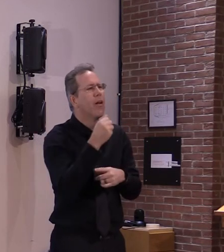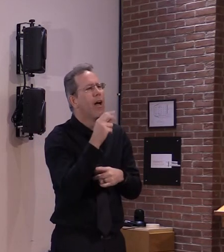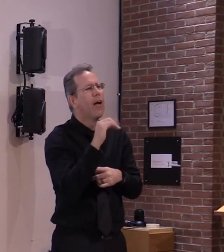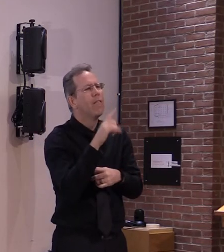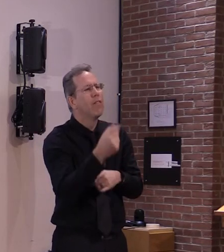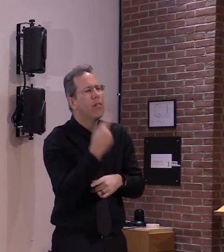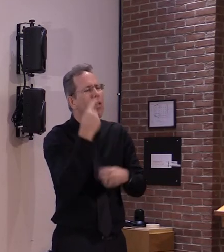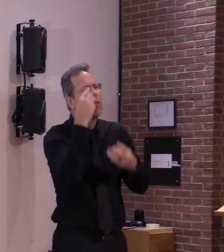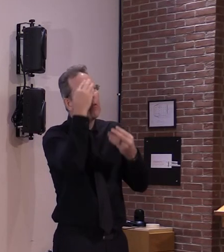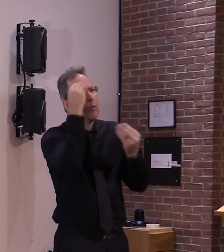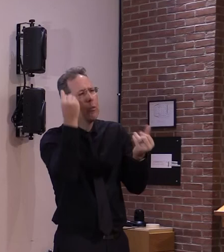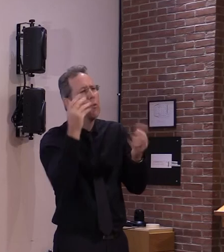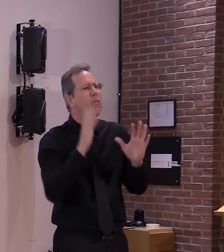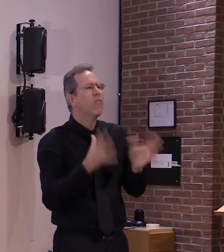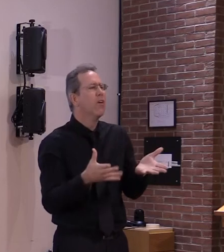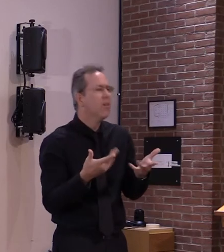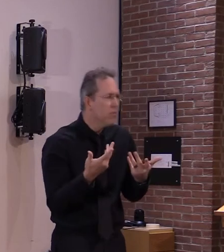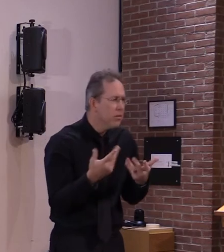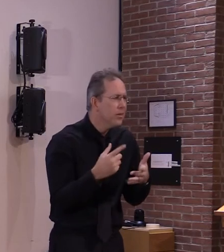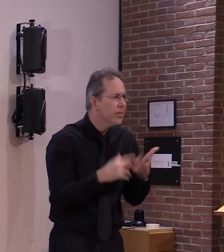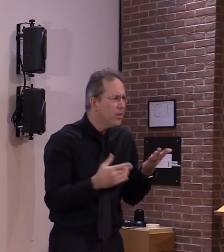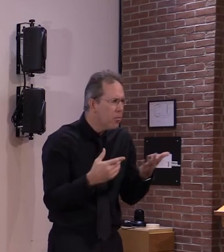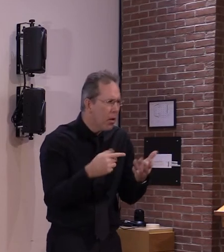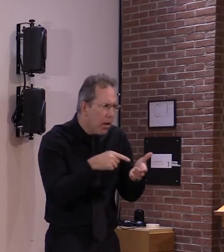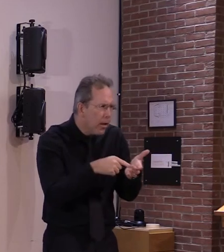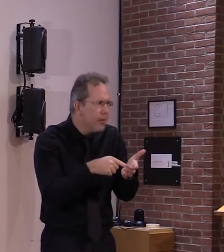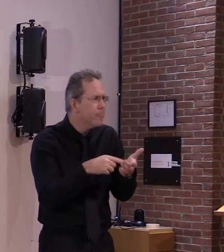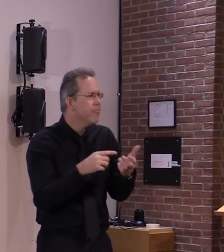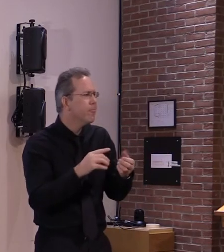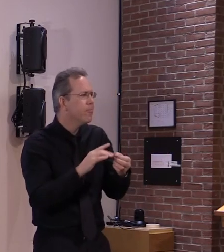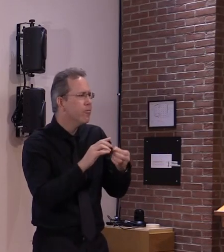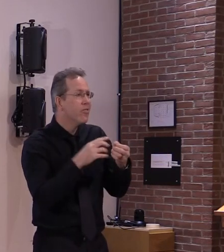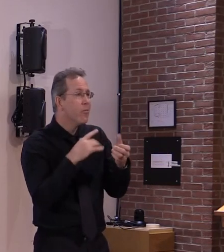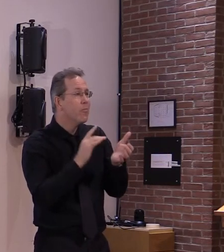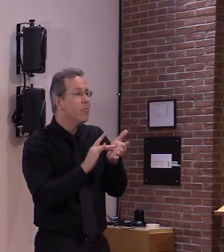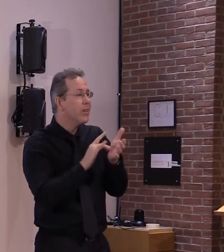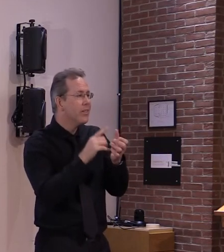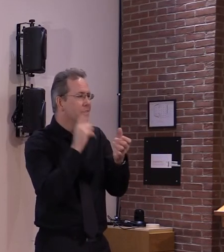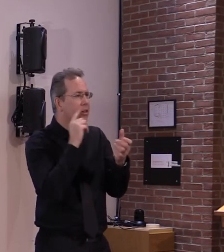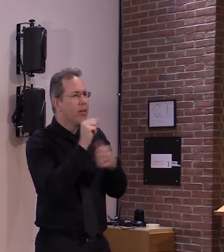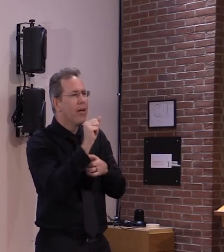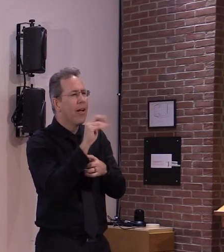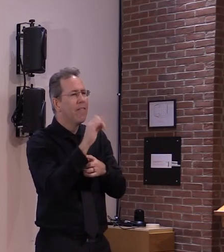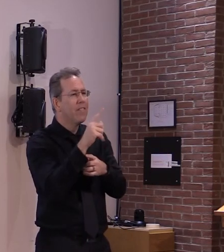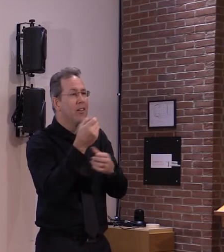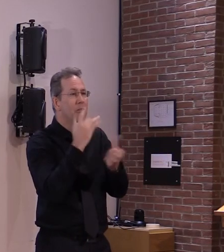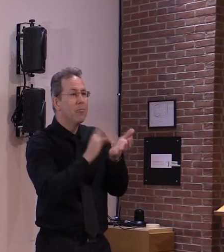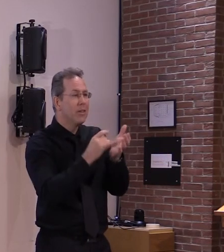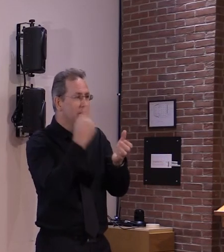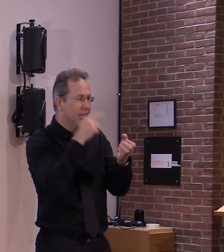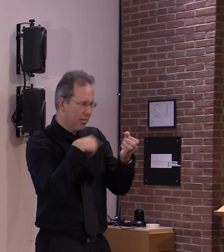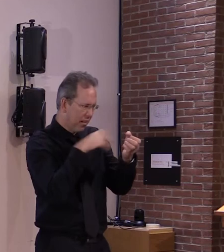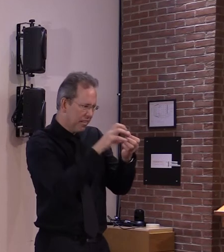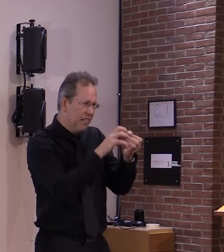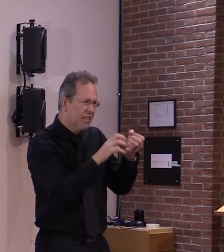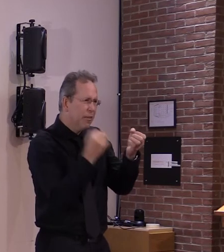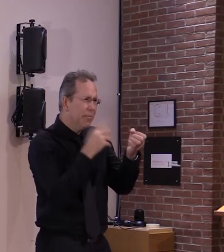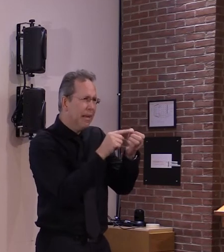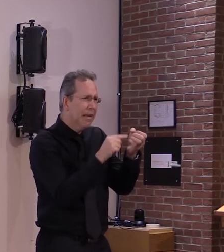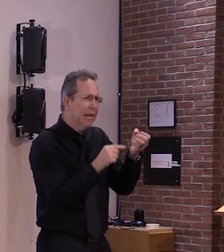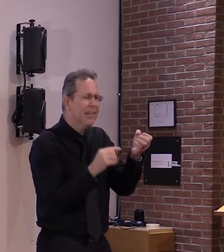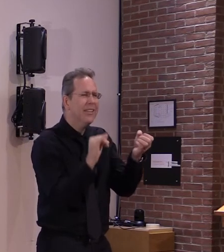of potential side effects but they would not be ones that we would expect to see with any frequency